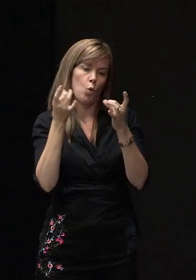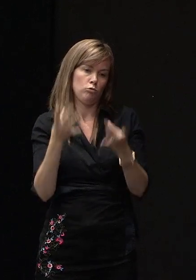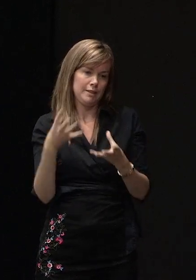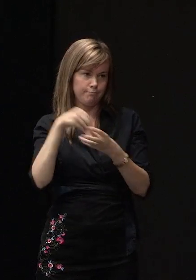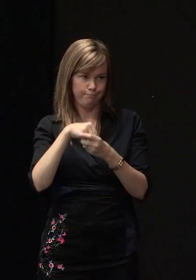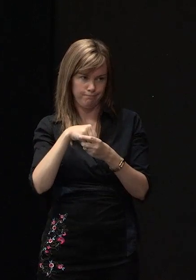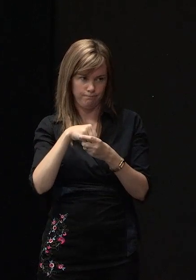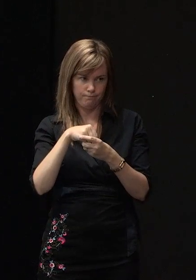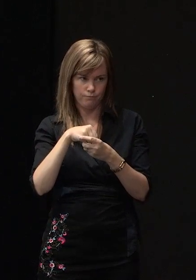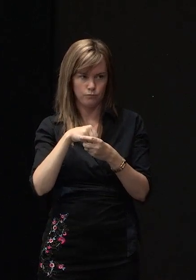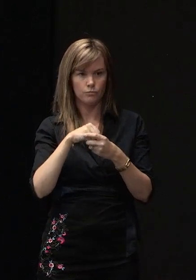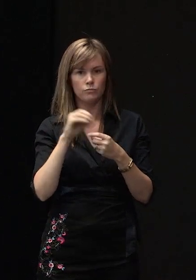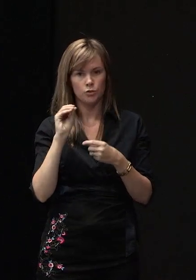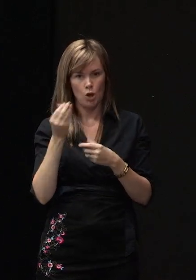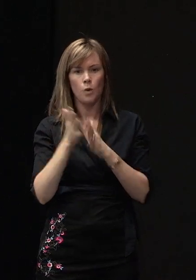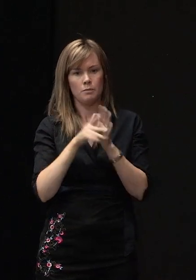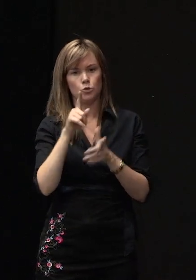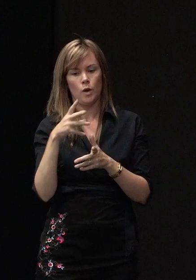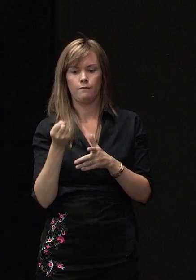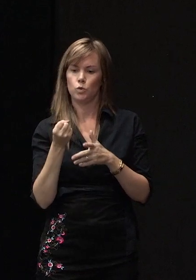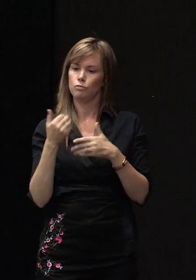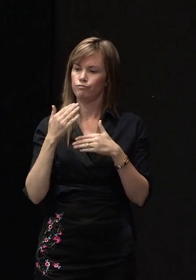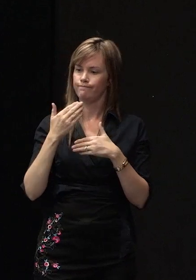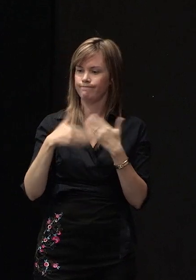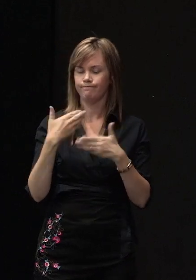So you should be acting in a very professional way.